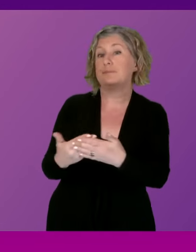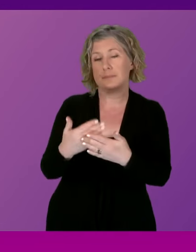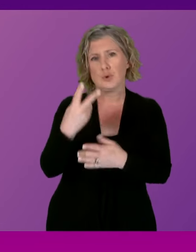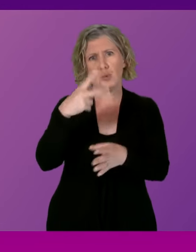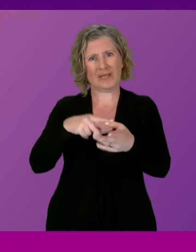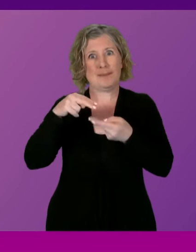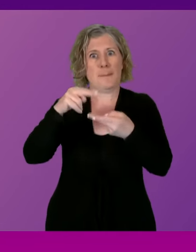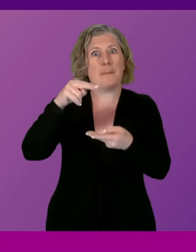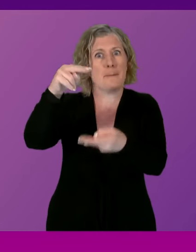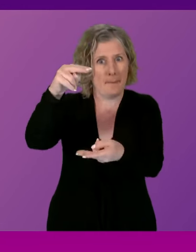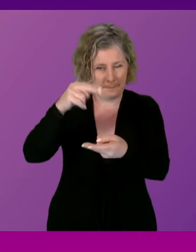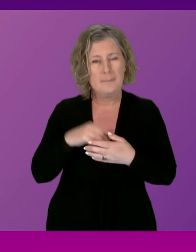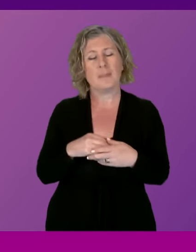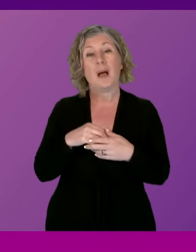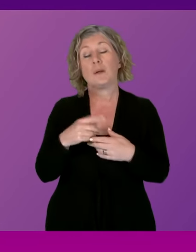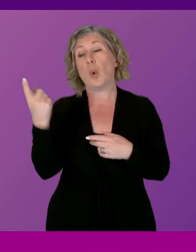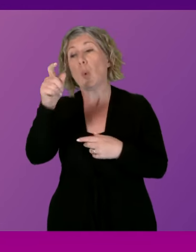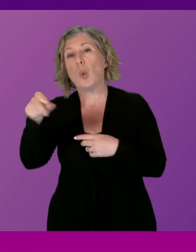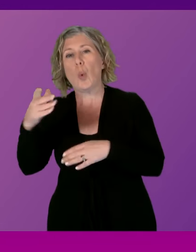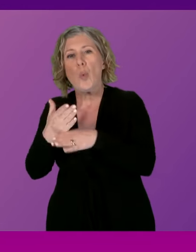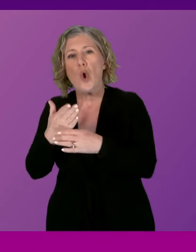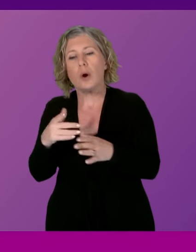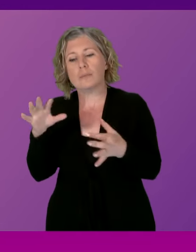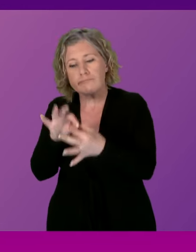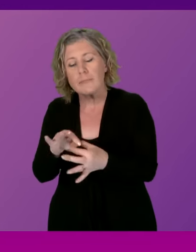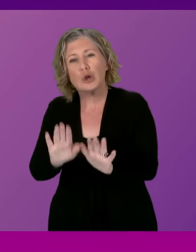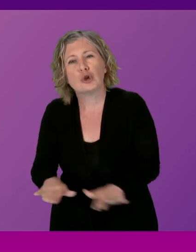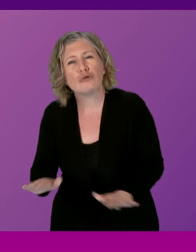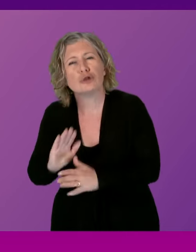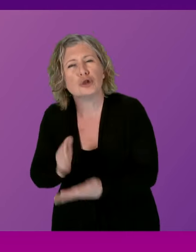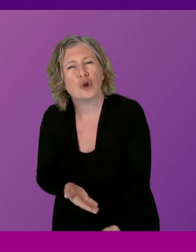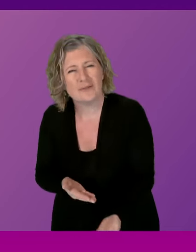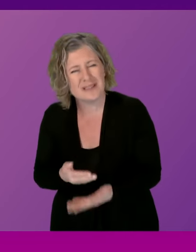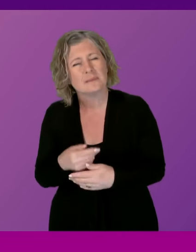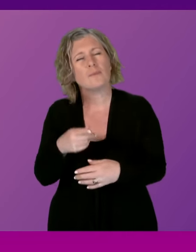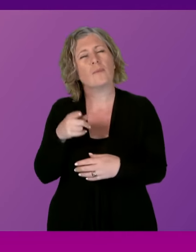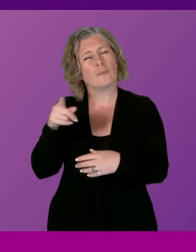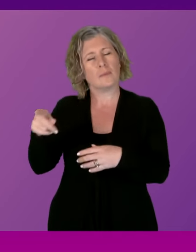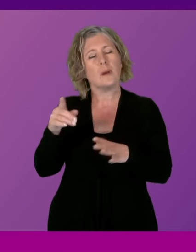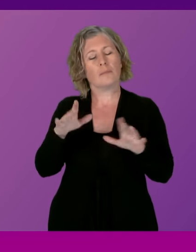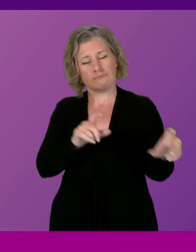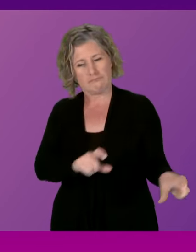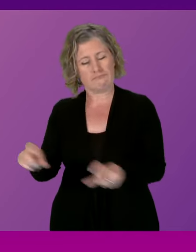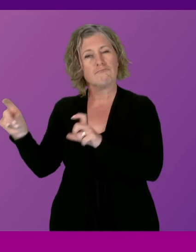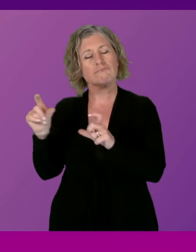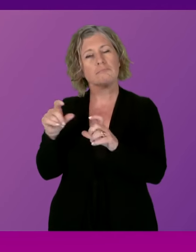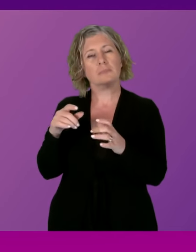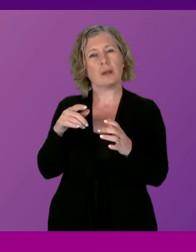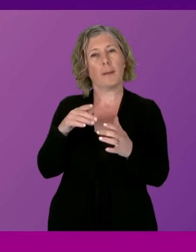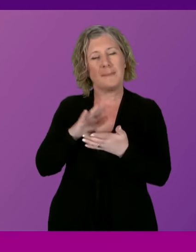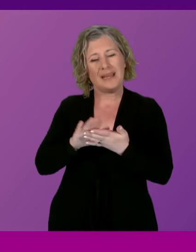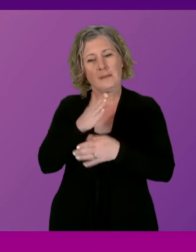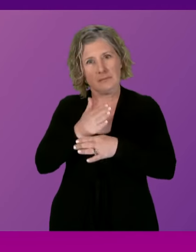workers and children's services who previously received the national minimum wage this increase will represent a minimum increase in pay